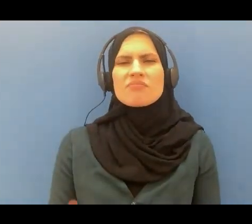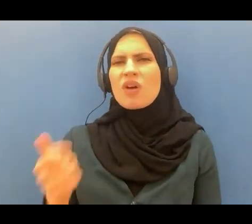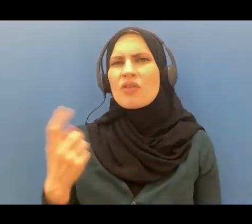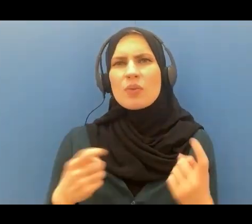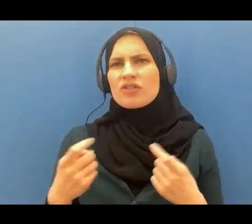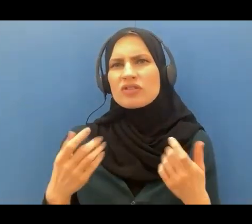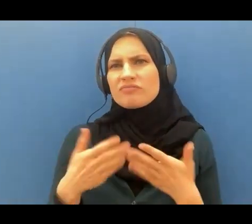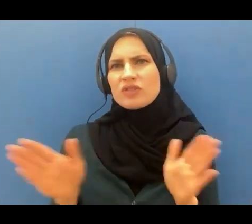matter